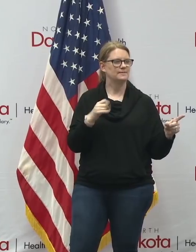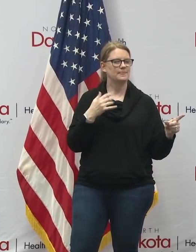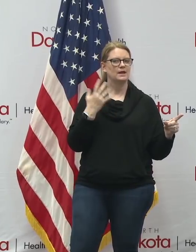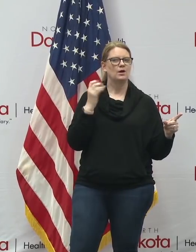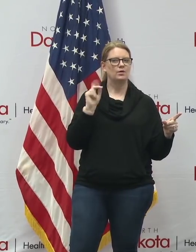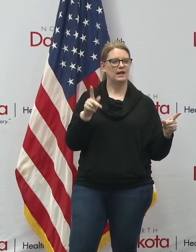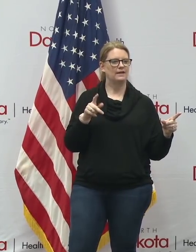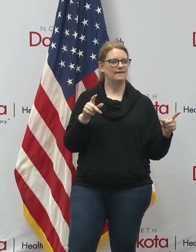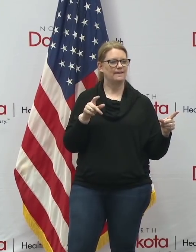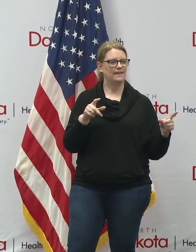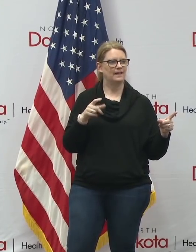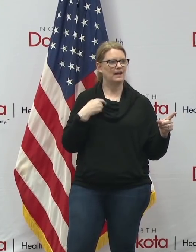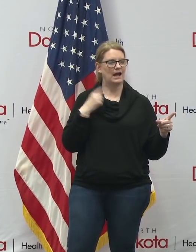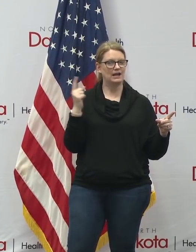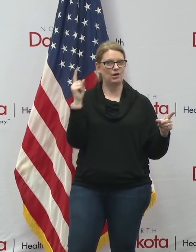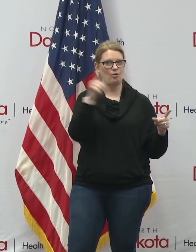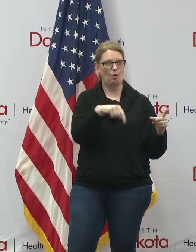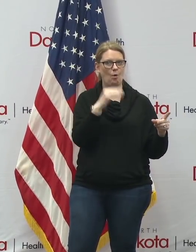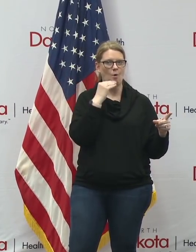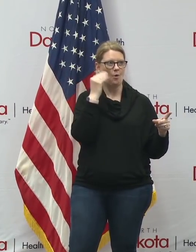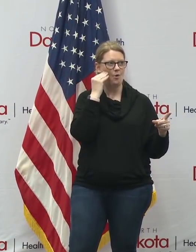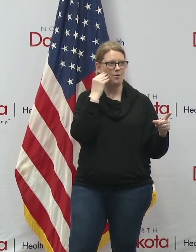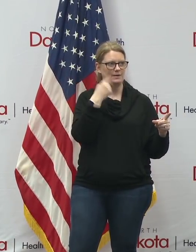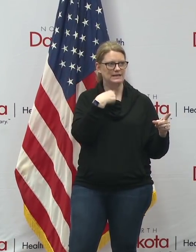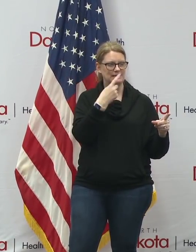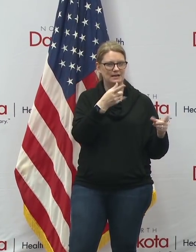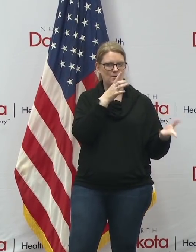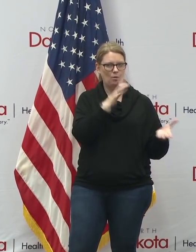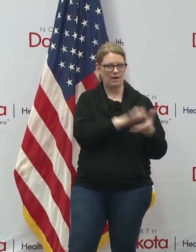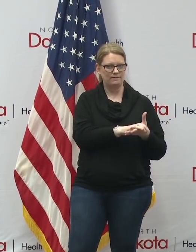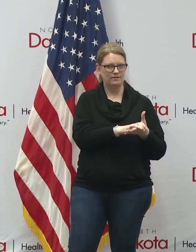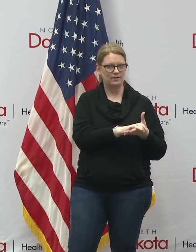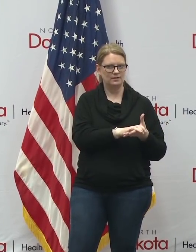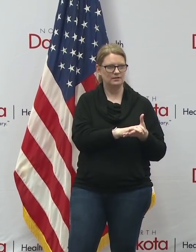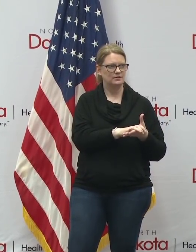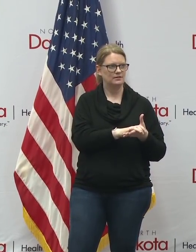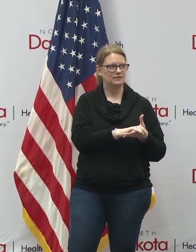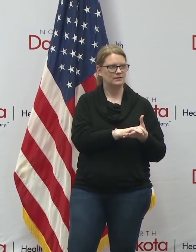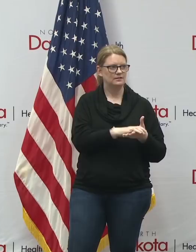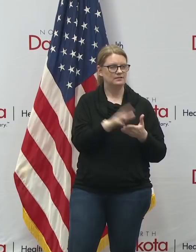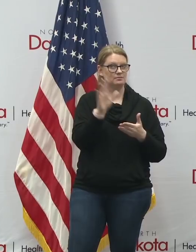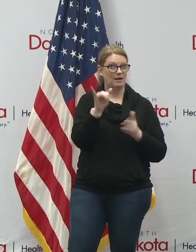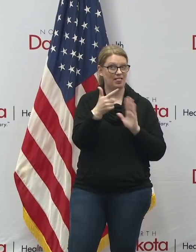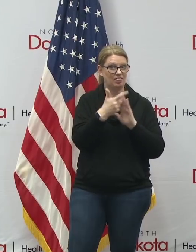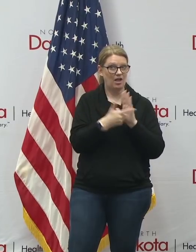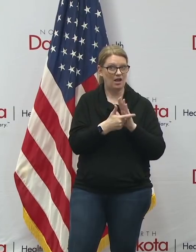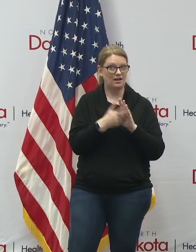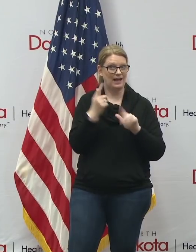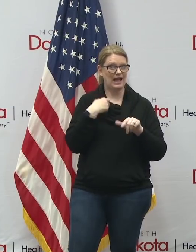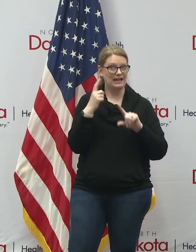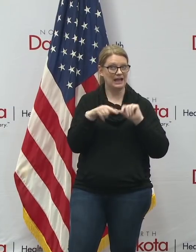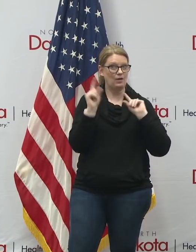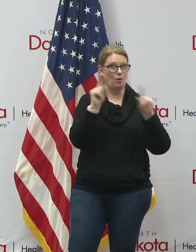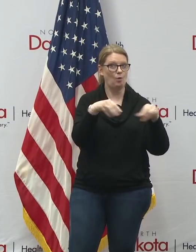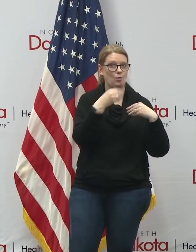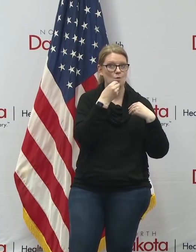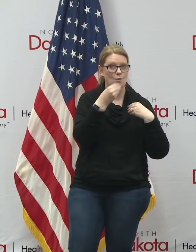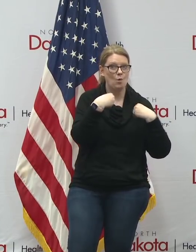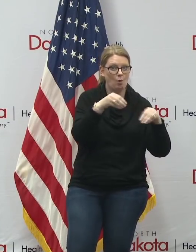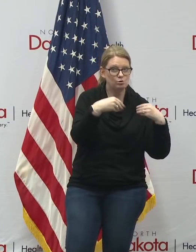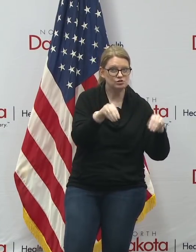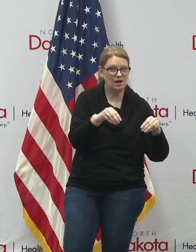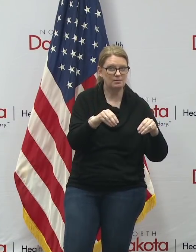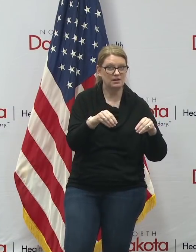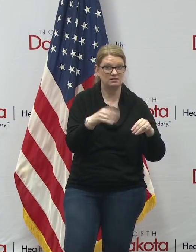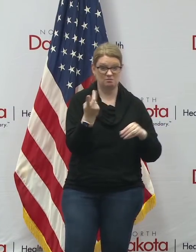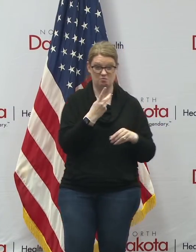now that i can go home and tell my wife that i am prohibited by law from going grocery shopping with her is that correct